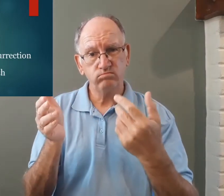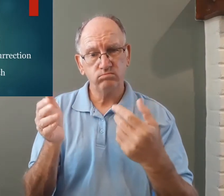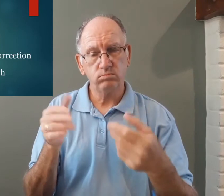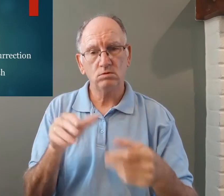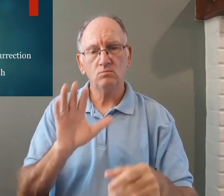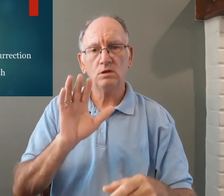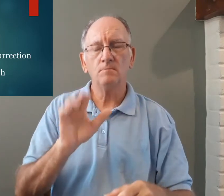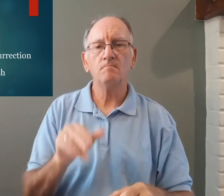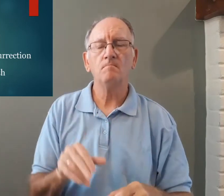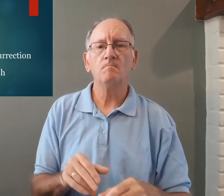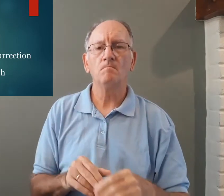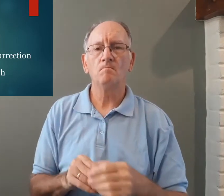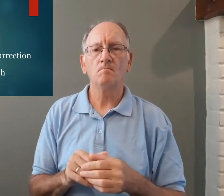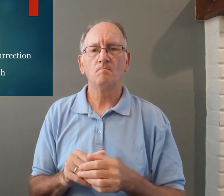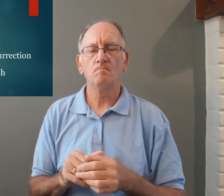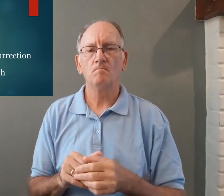so it means it was shown